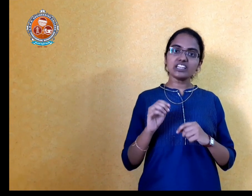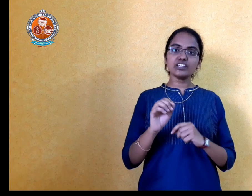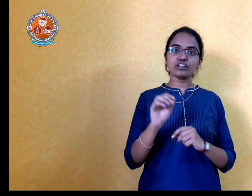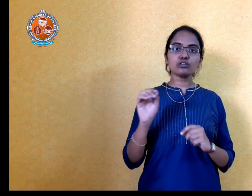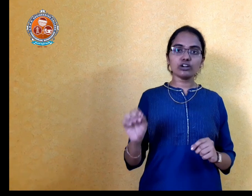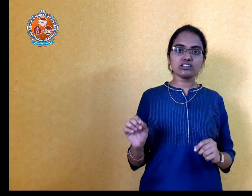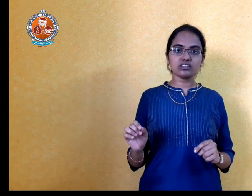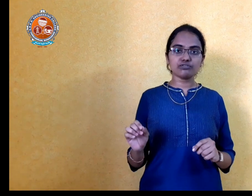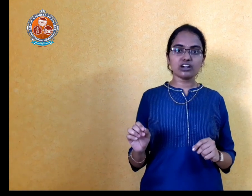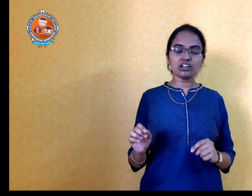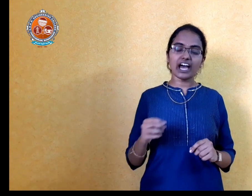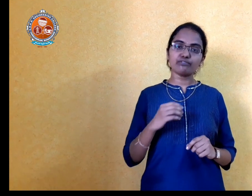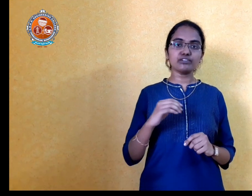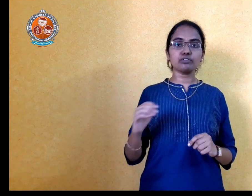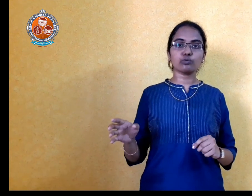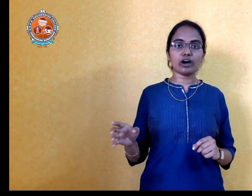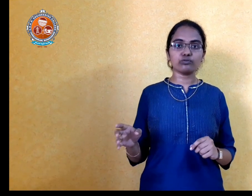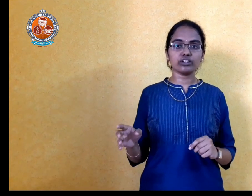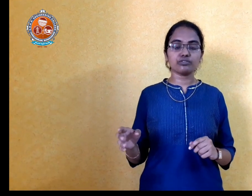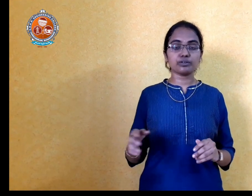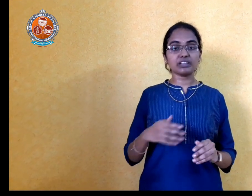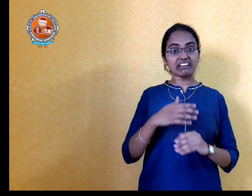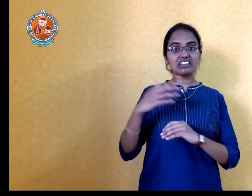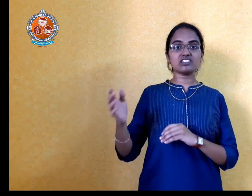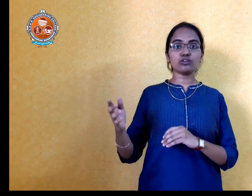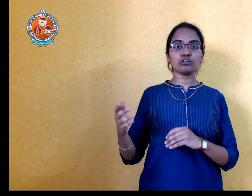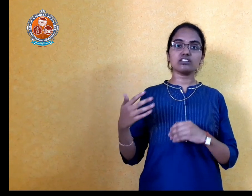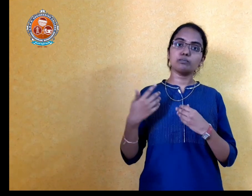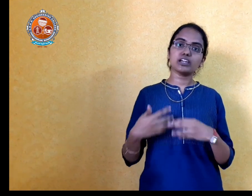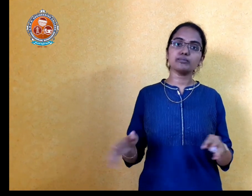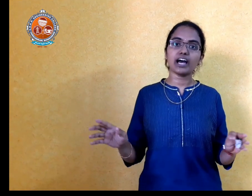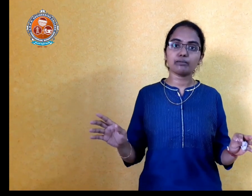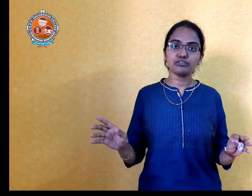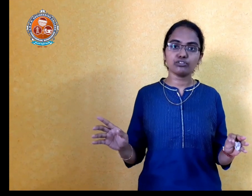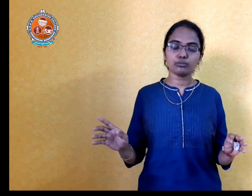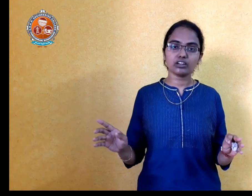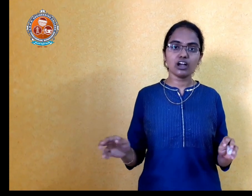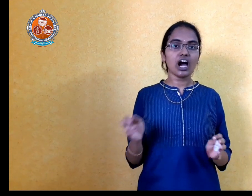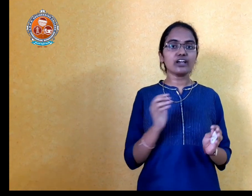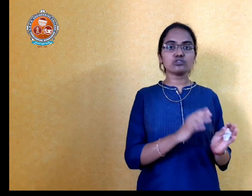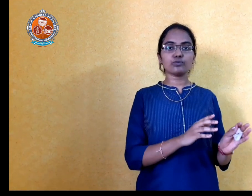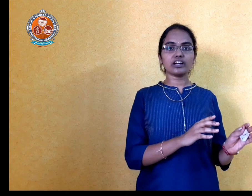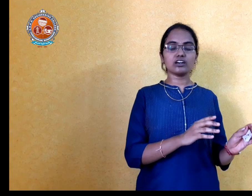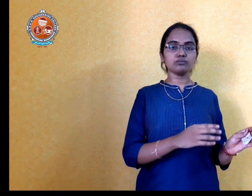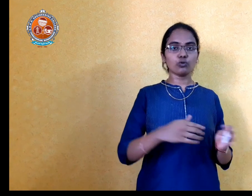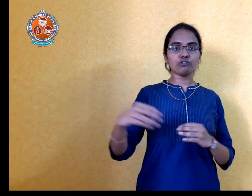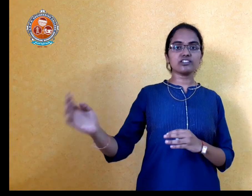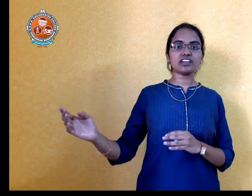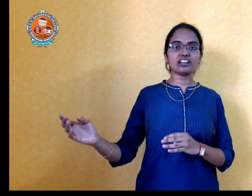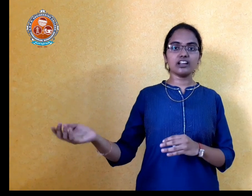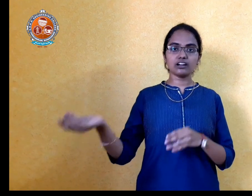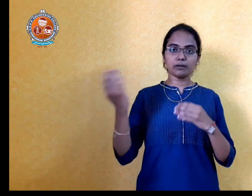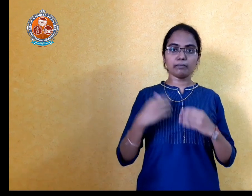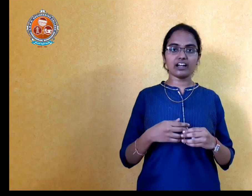even though it is difficult, I went for one week. From the next day onwards, it became a habit for me. I used to wake up, go for cycling, come back,